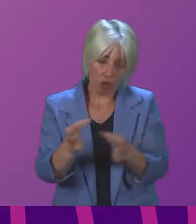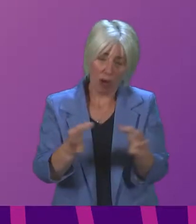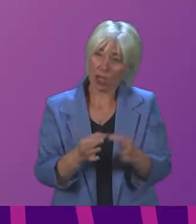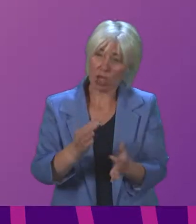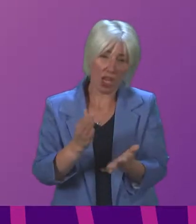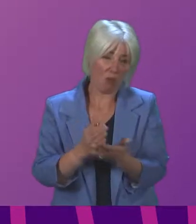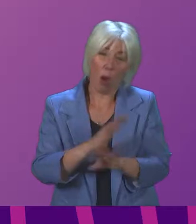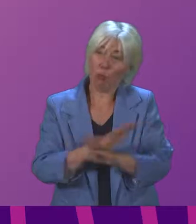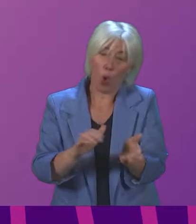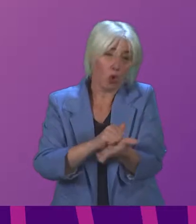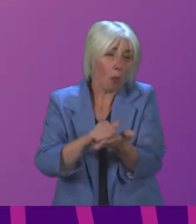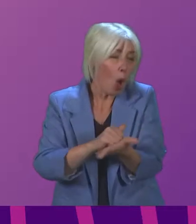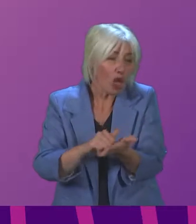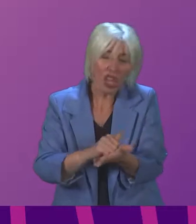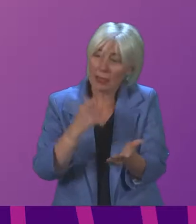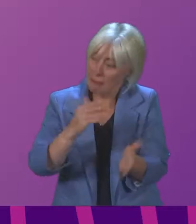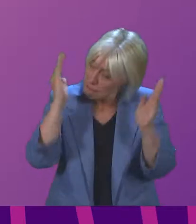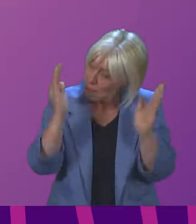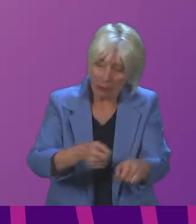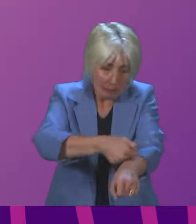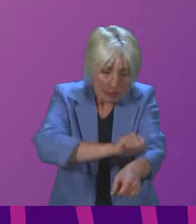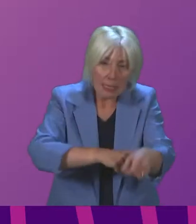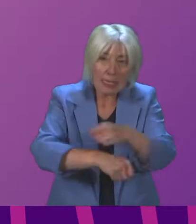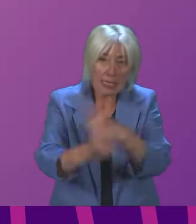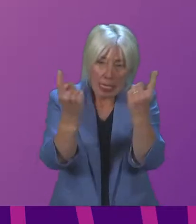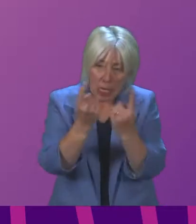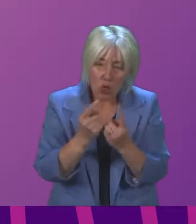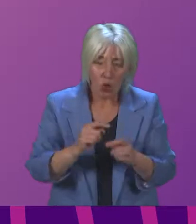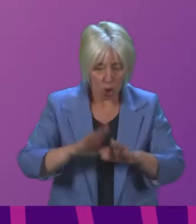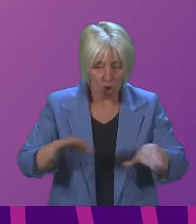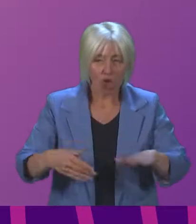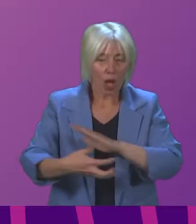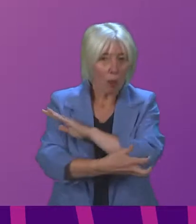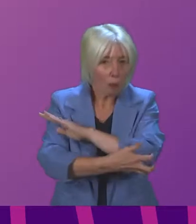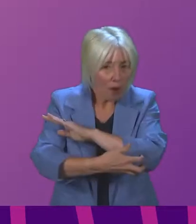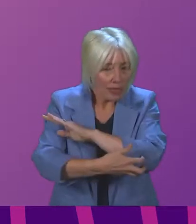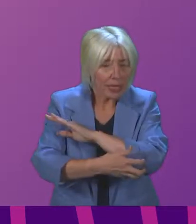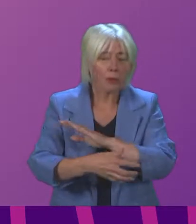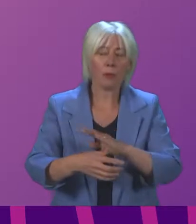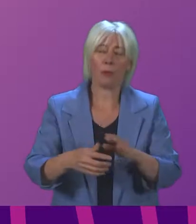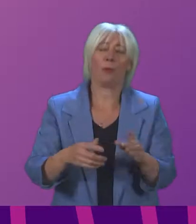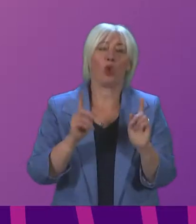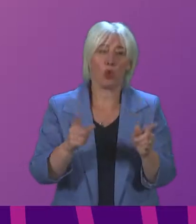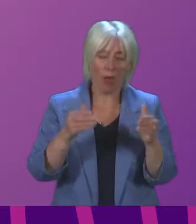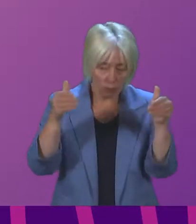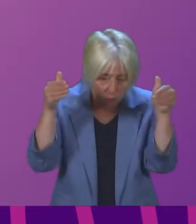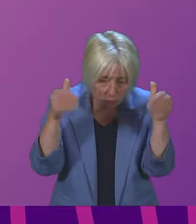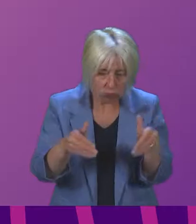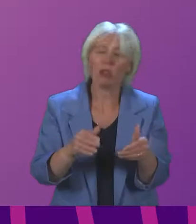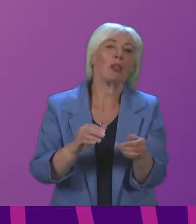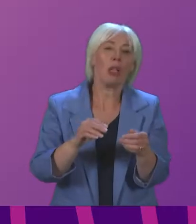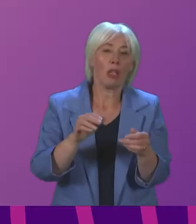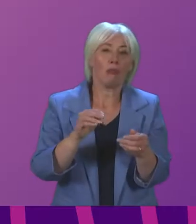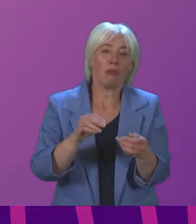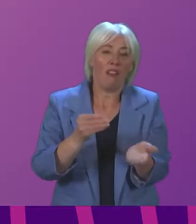on the necessity to tackle the issue of child poverty, to do that by focusing on increasing financial